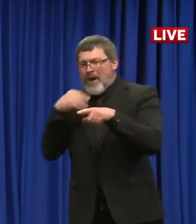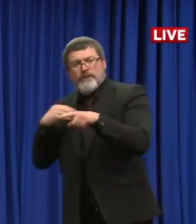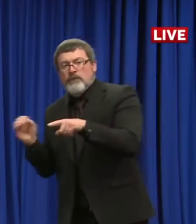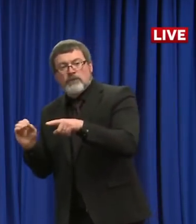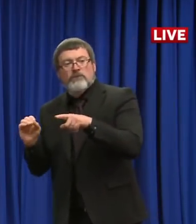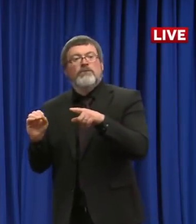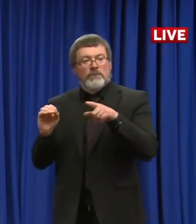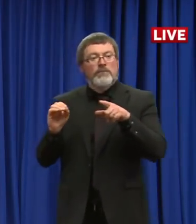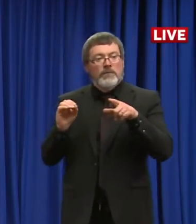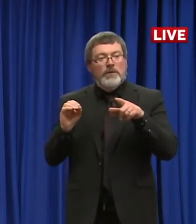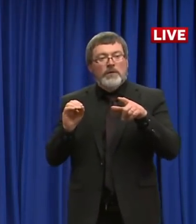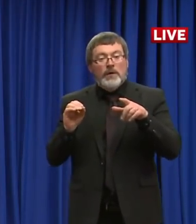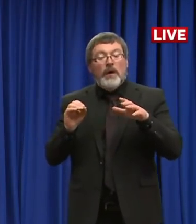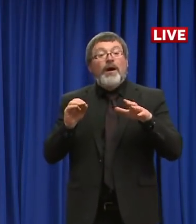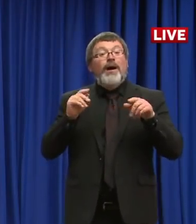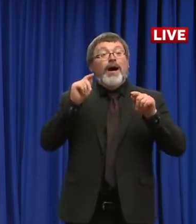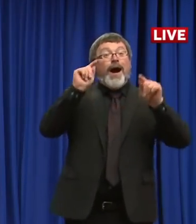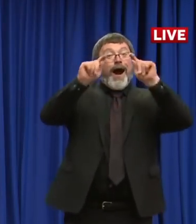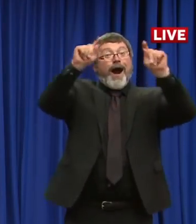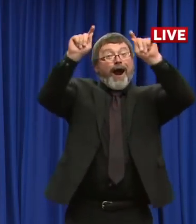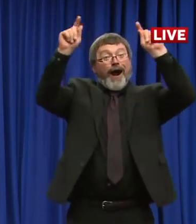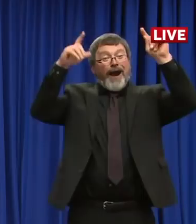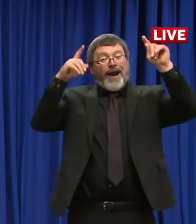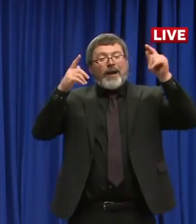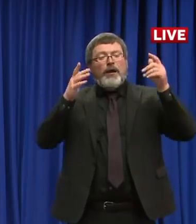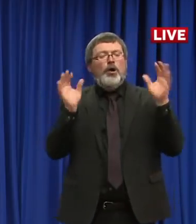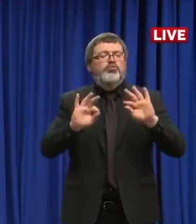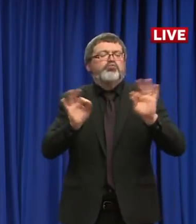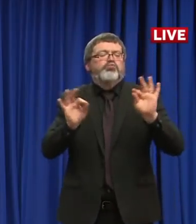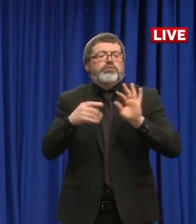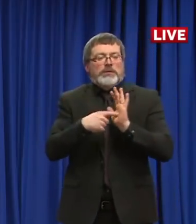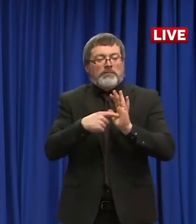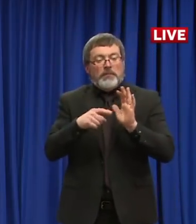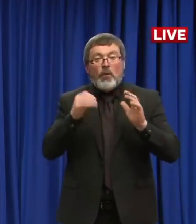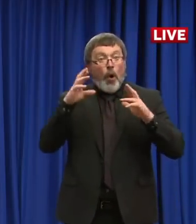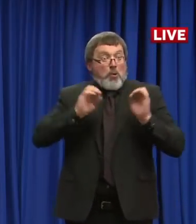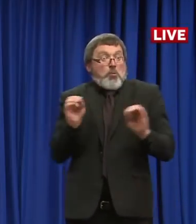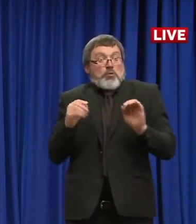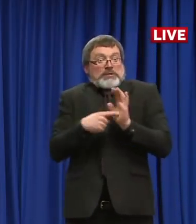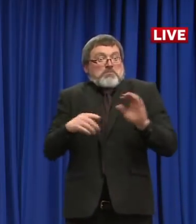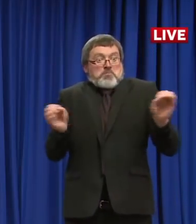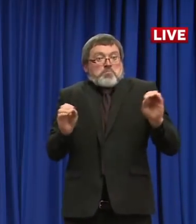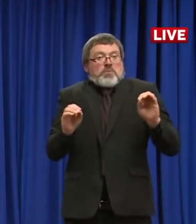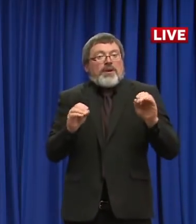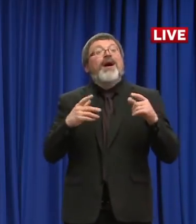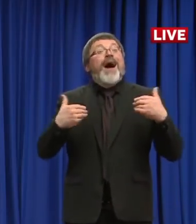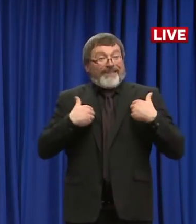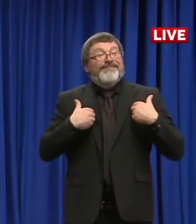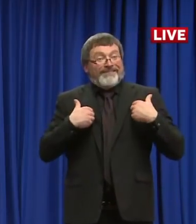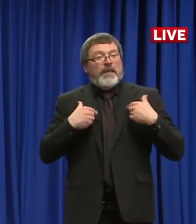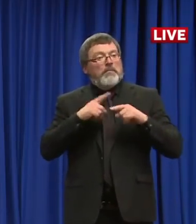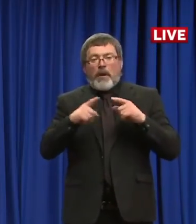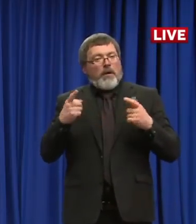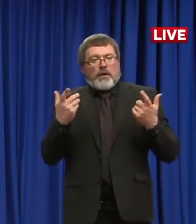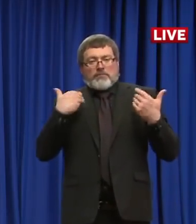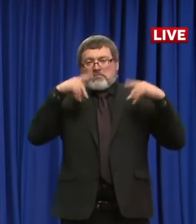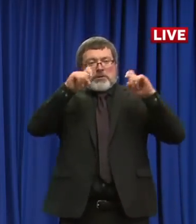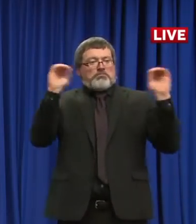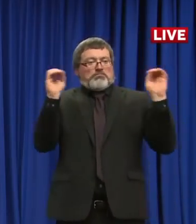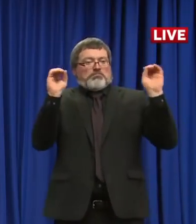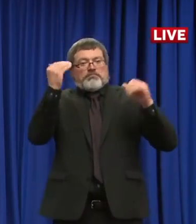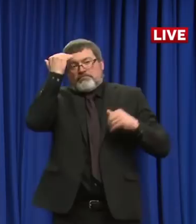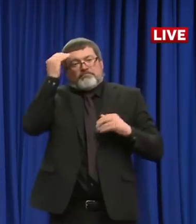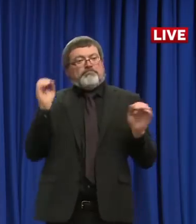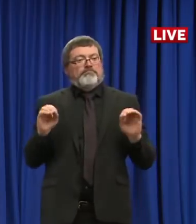for a number of reasons. Sorry, I think we have one more on the phone as well. And the next question is from Paula Tracy with INDEP. Paula,